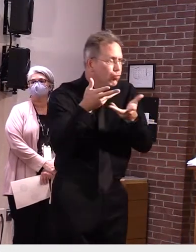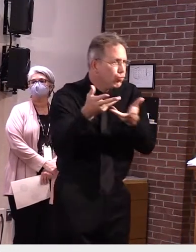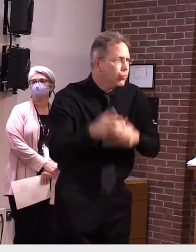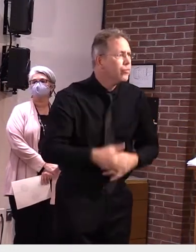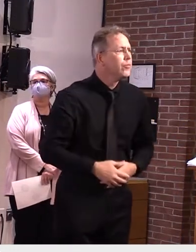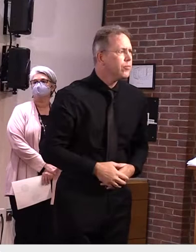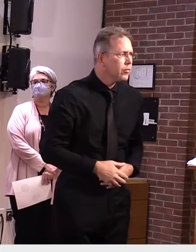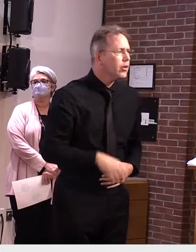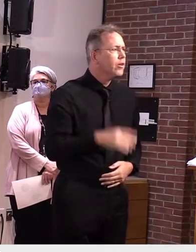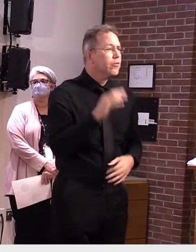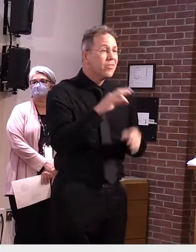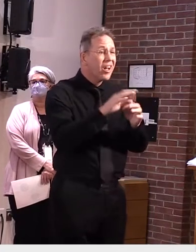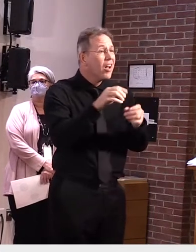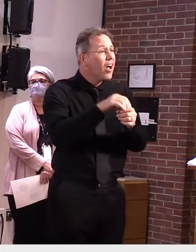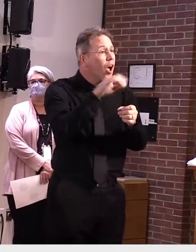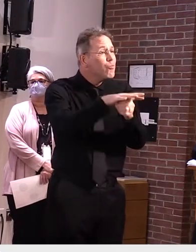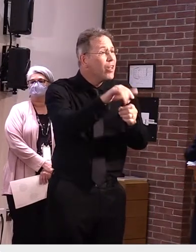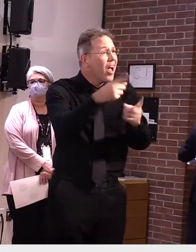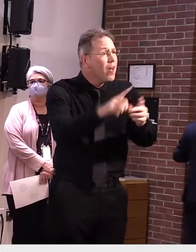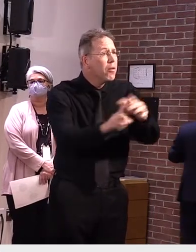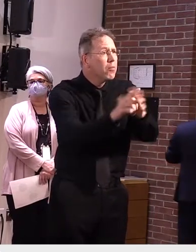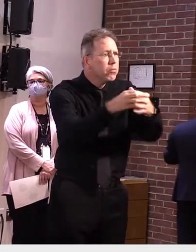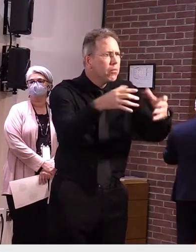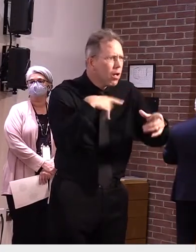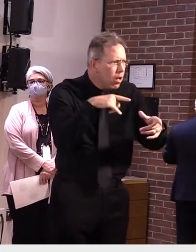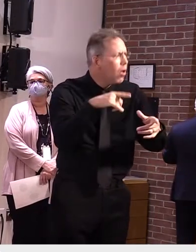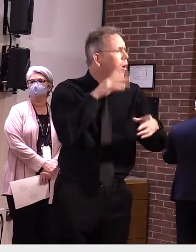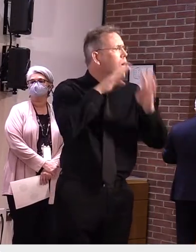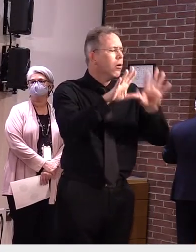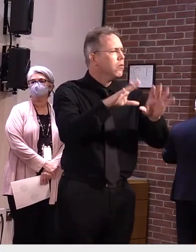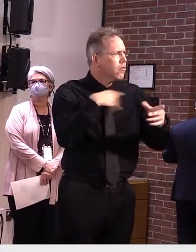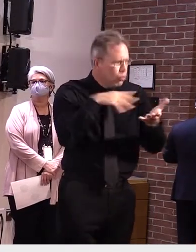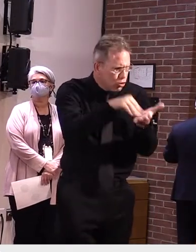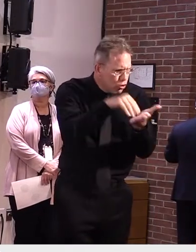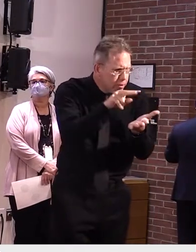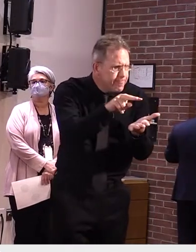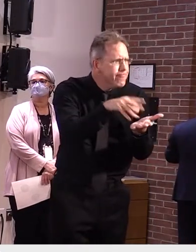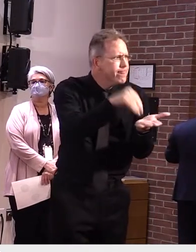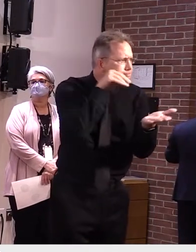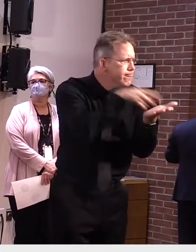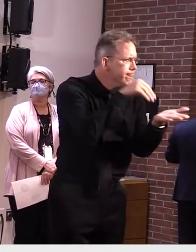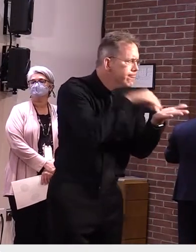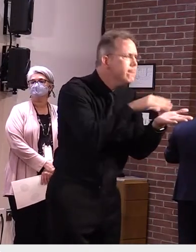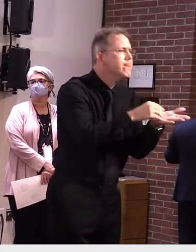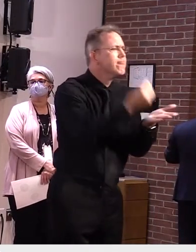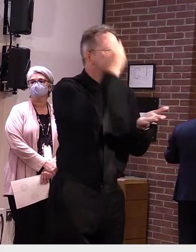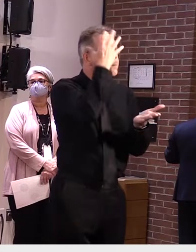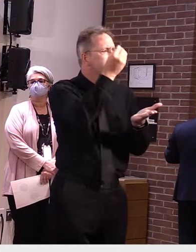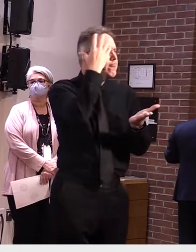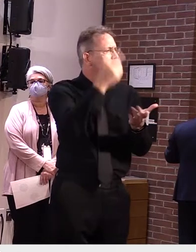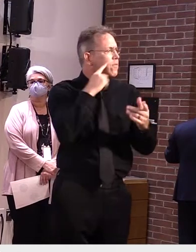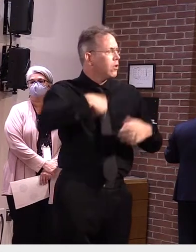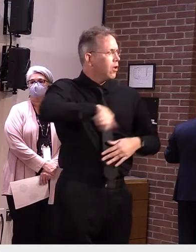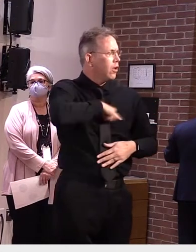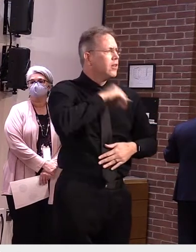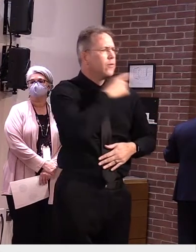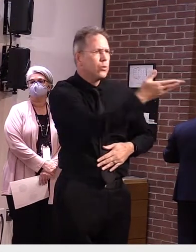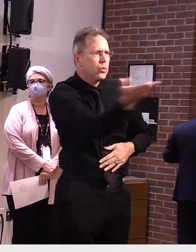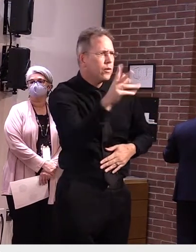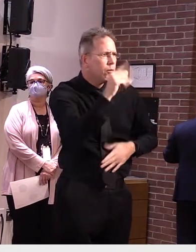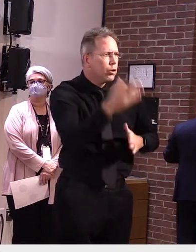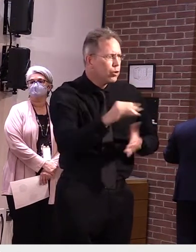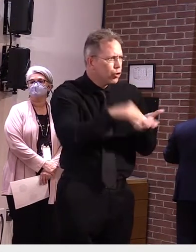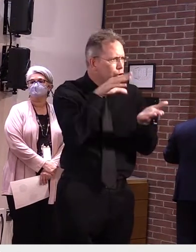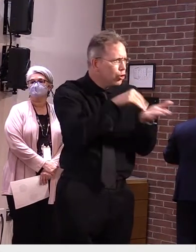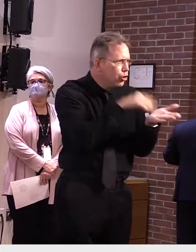experience for both my team and for Vermonters. So we get a better understanding as to how we can slow